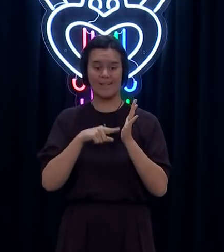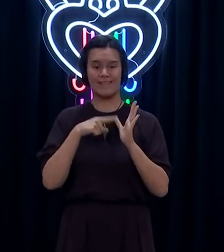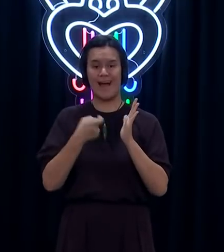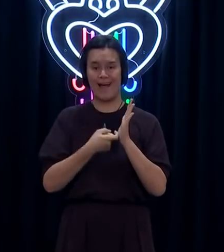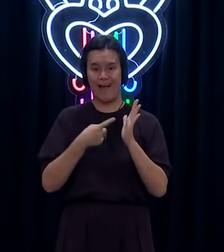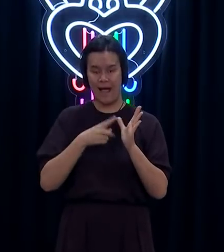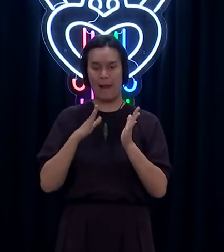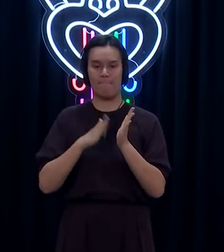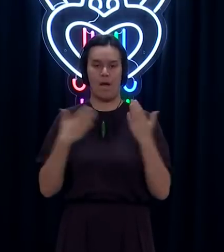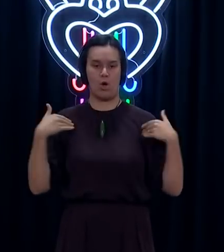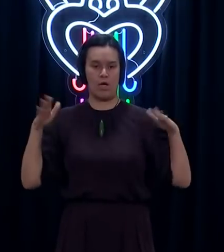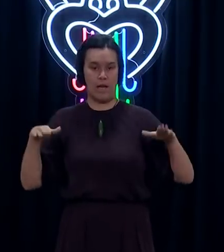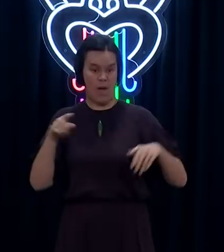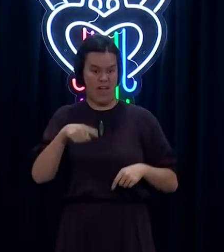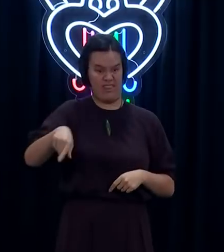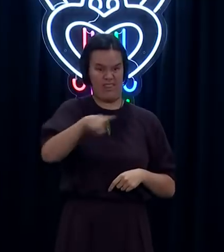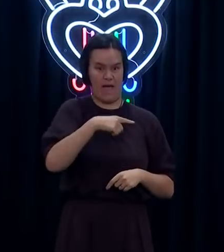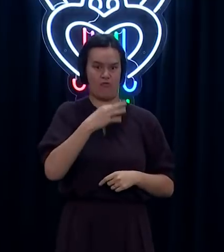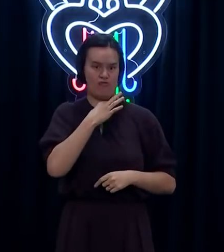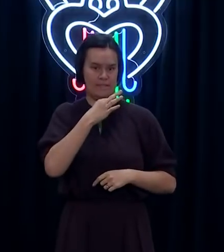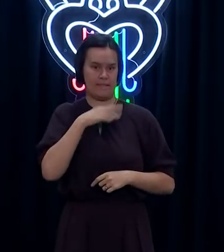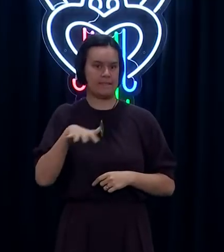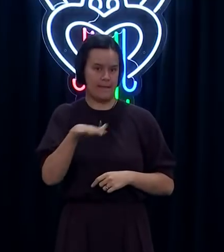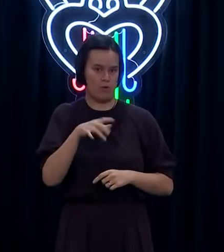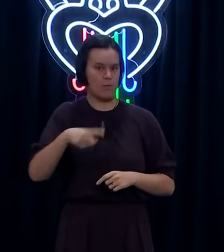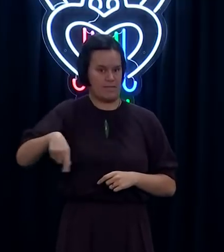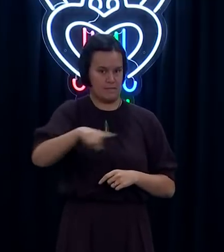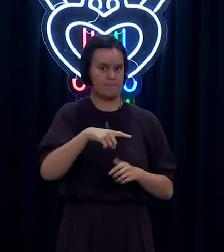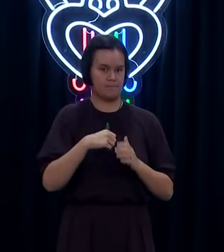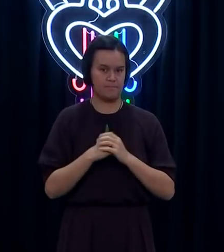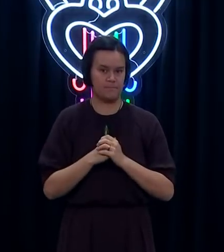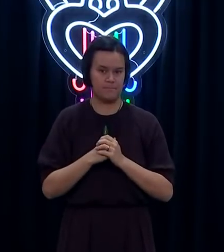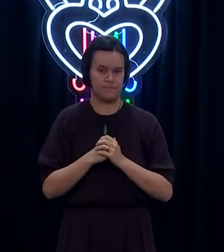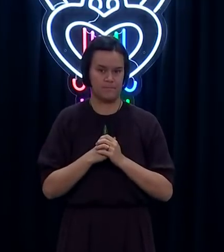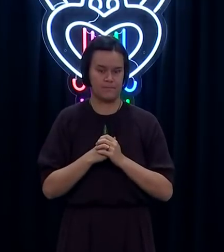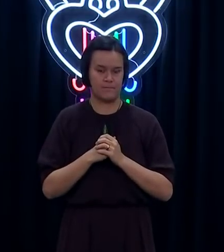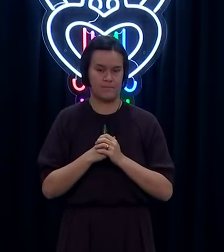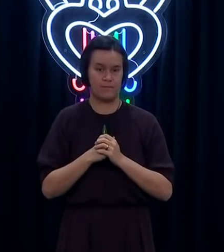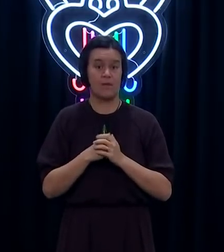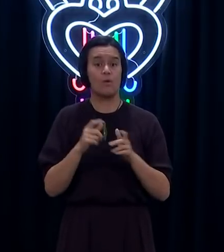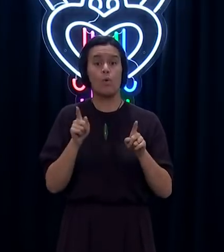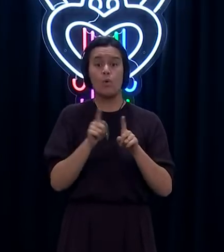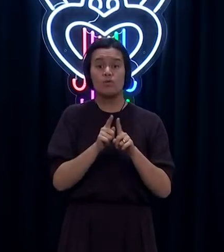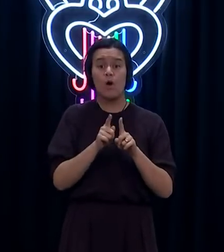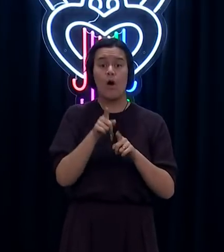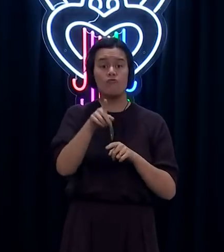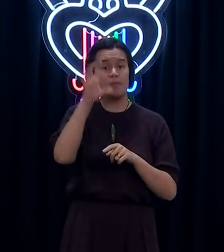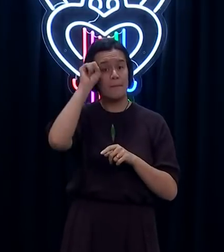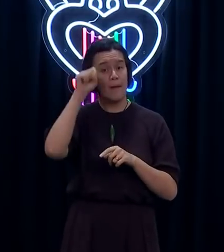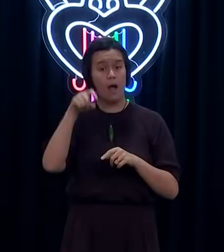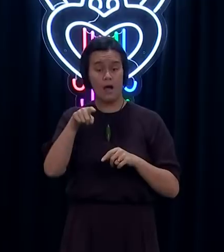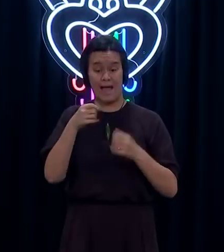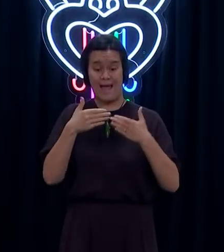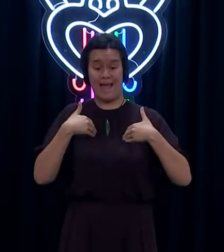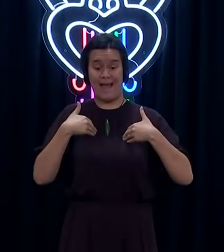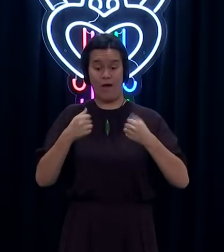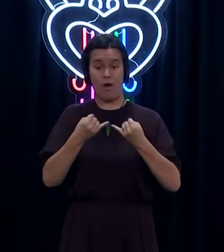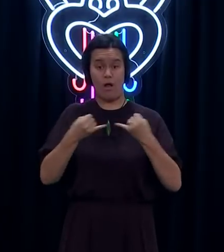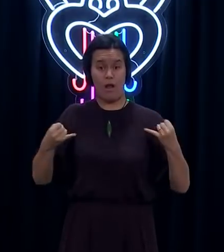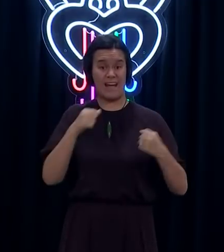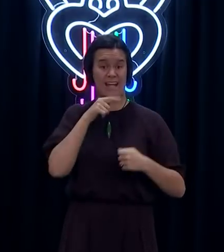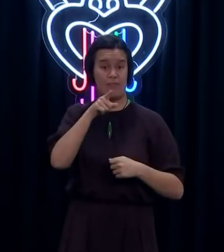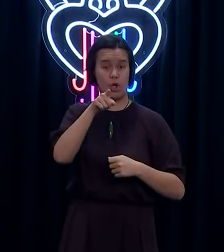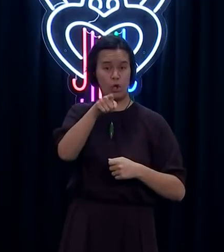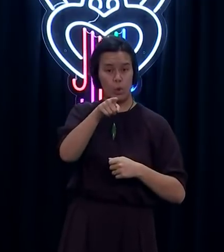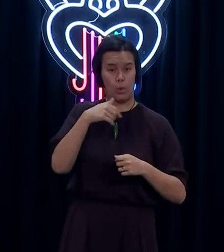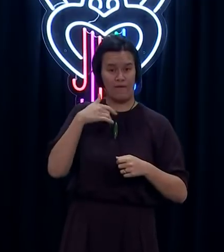from both symptomatic and asymptomatic people. An also reminder to call Healthline or your GP for advice on